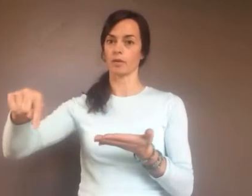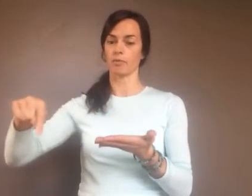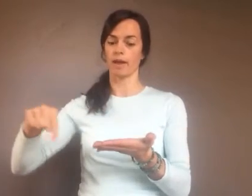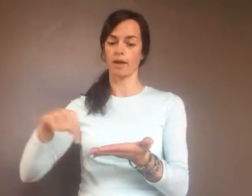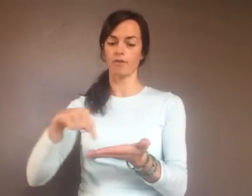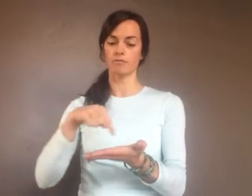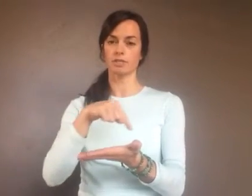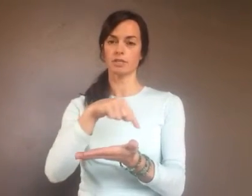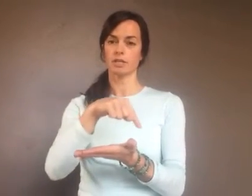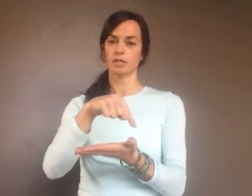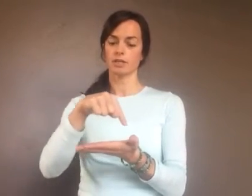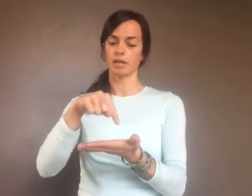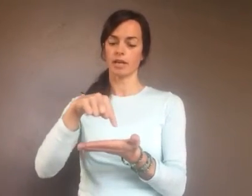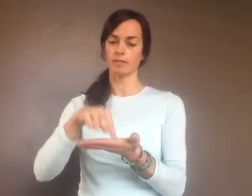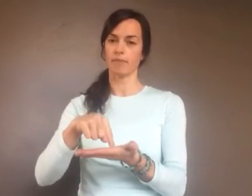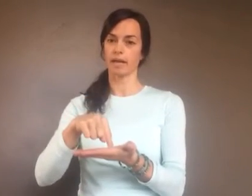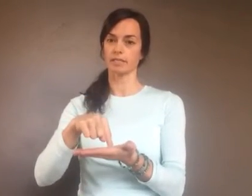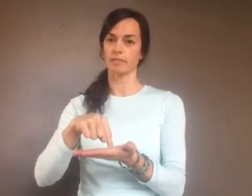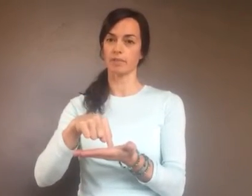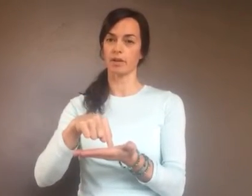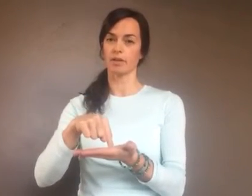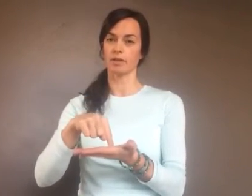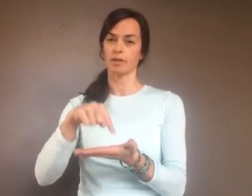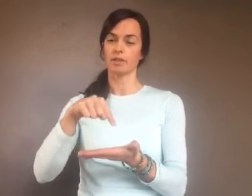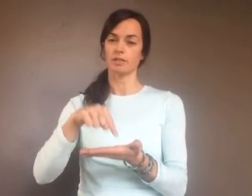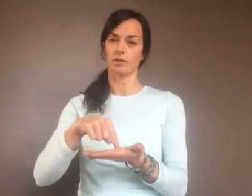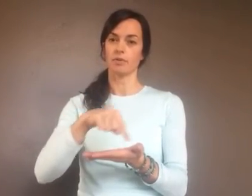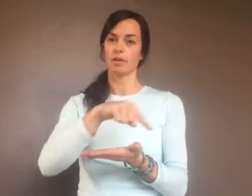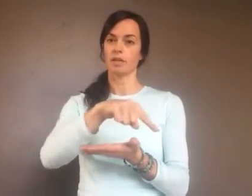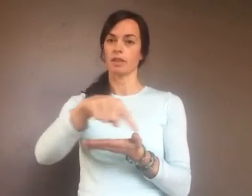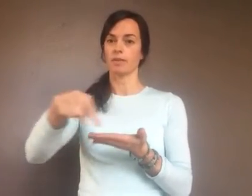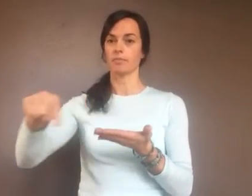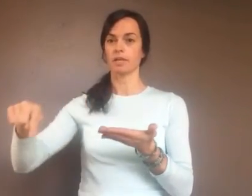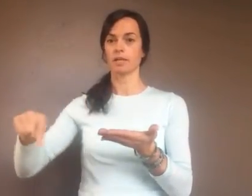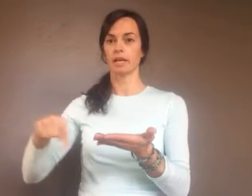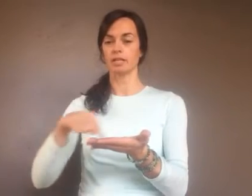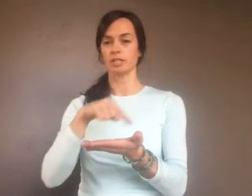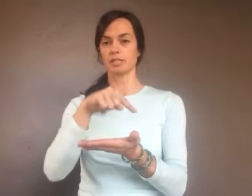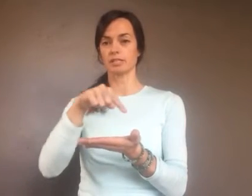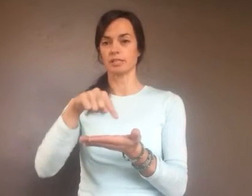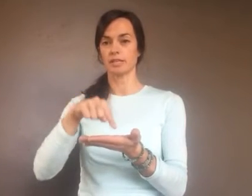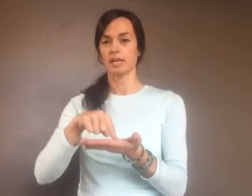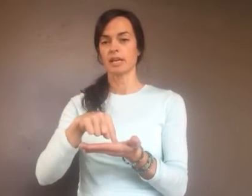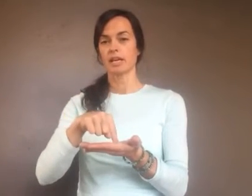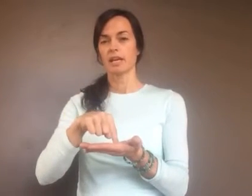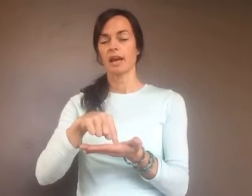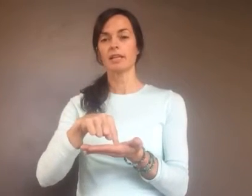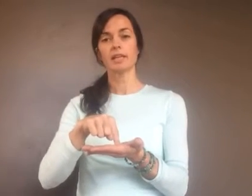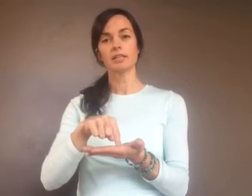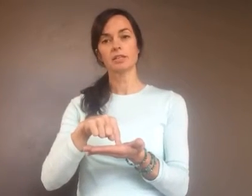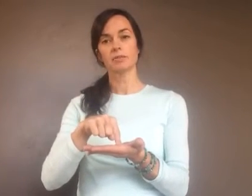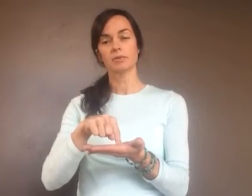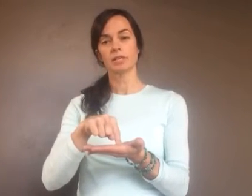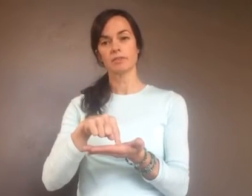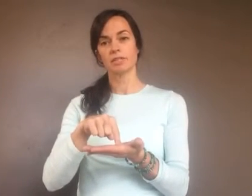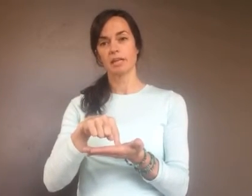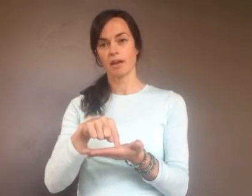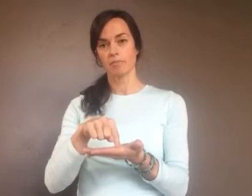around your hand and back to the middle. So the Middle Ages. And then they will give you the time